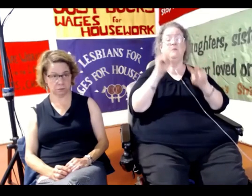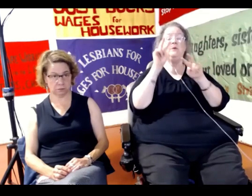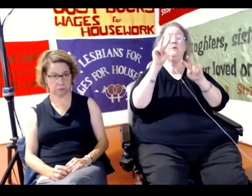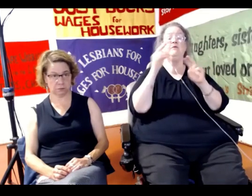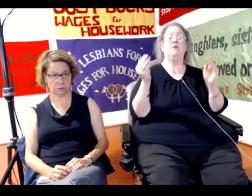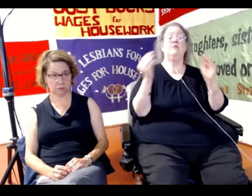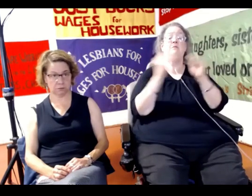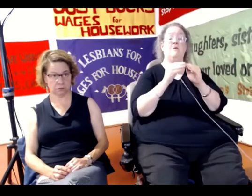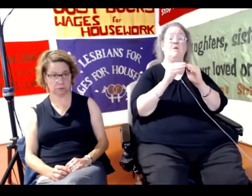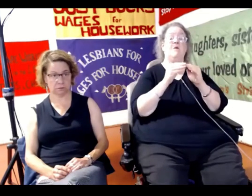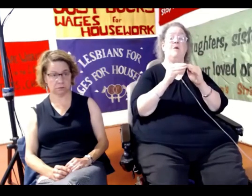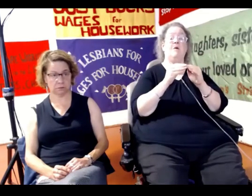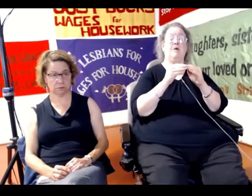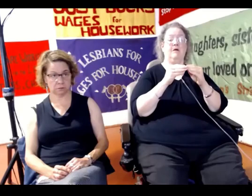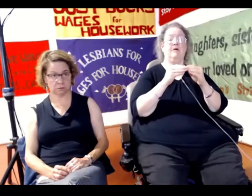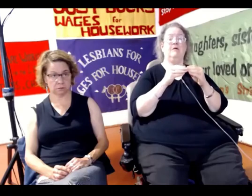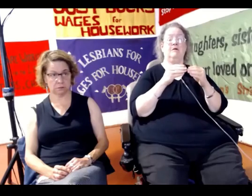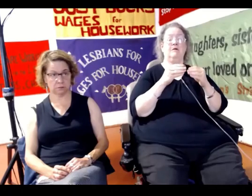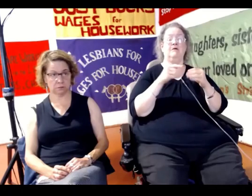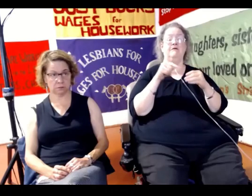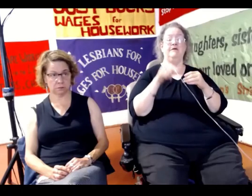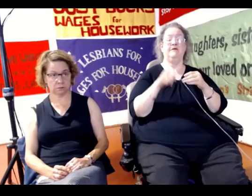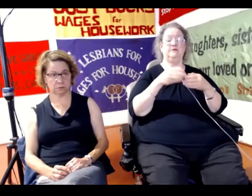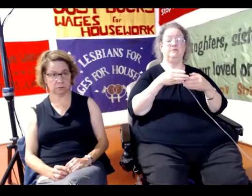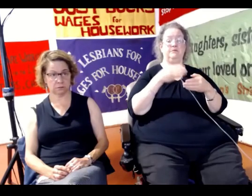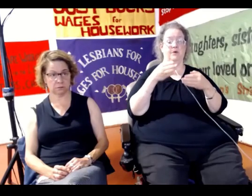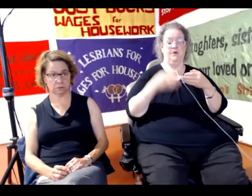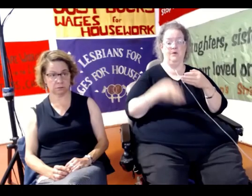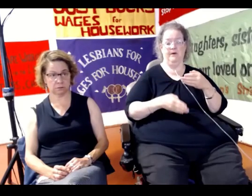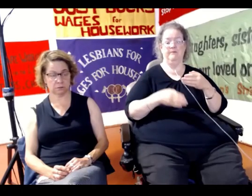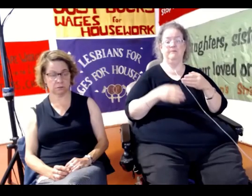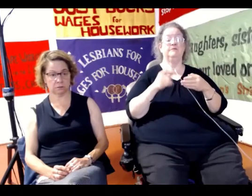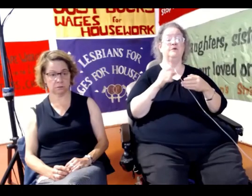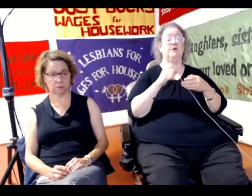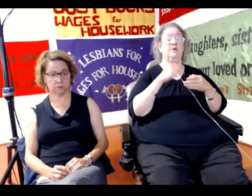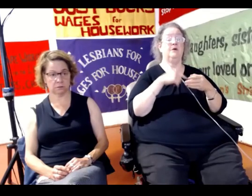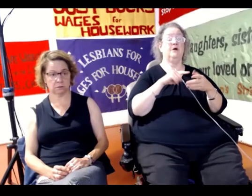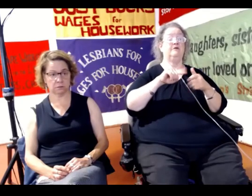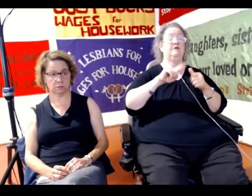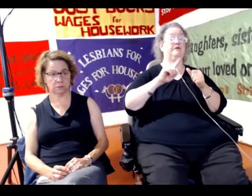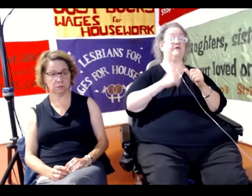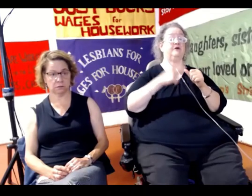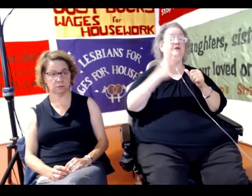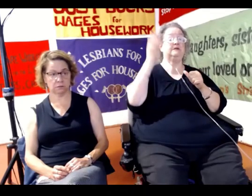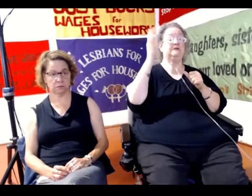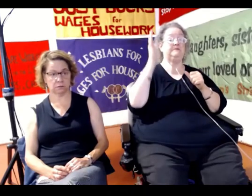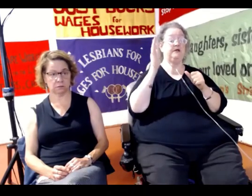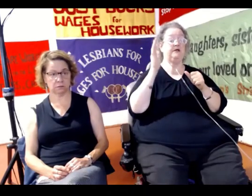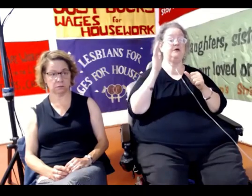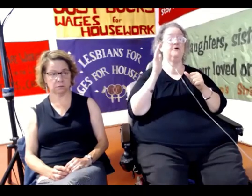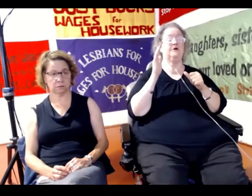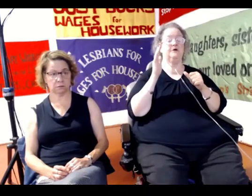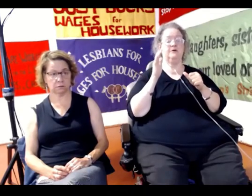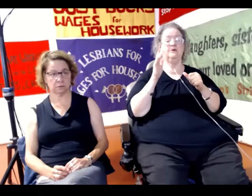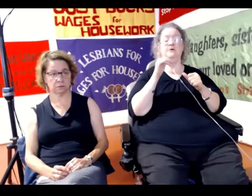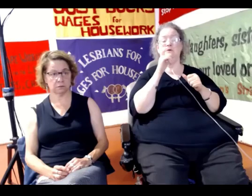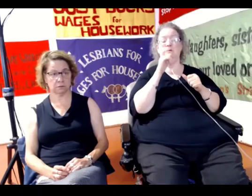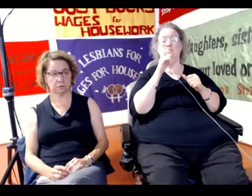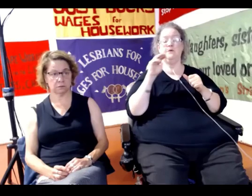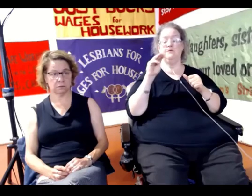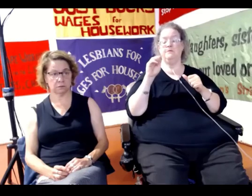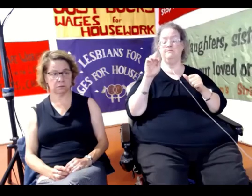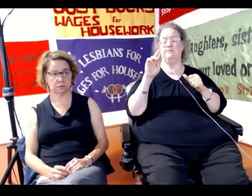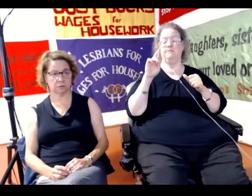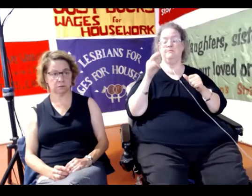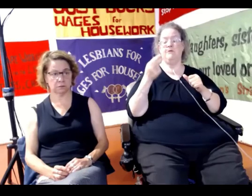this exciting program. So we'll go straight to our first speaker, and that is Margaret Robinson, who's from